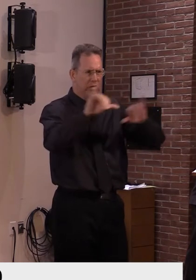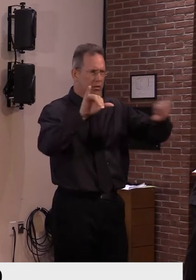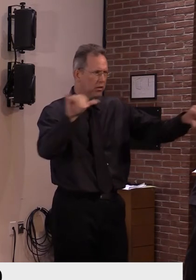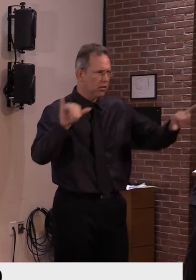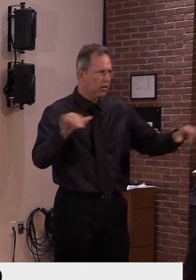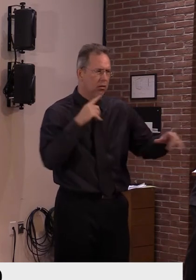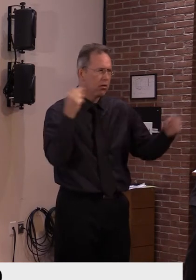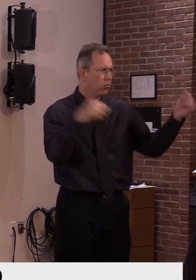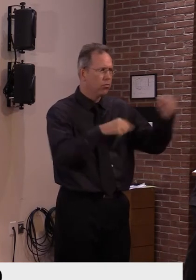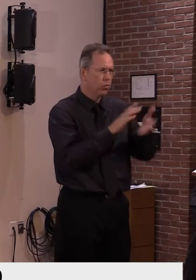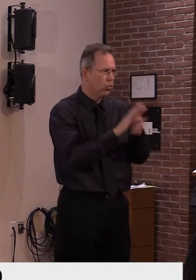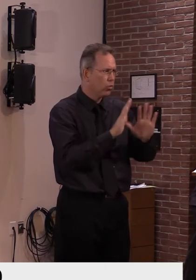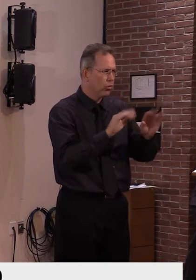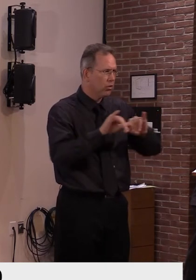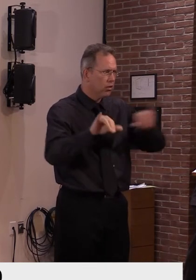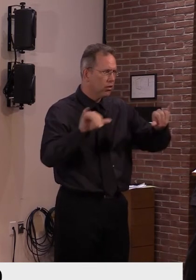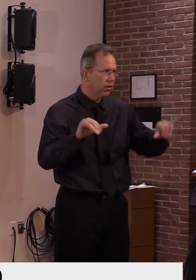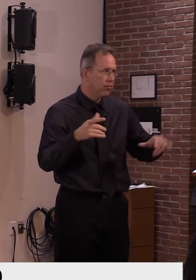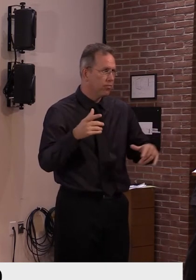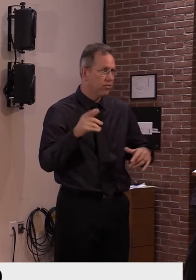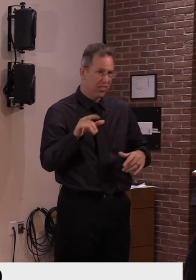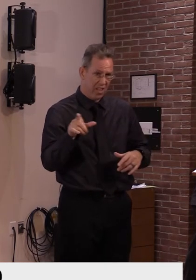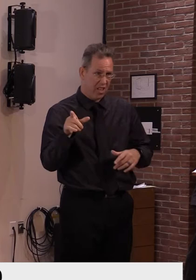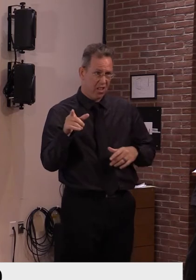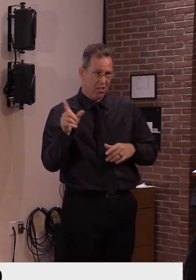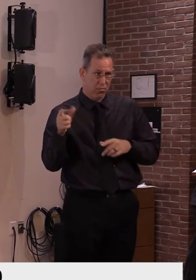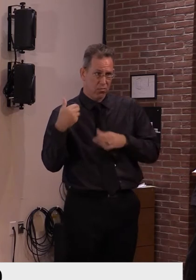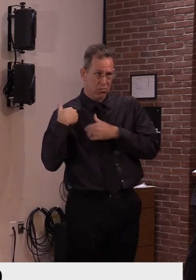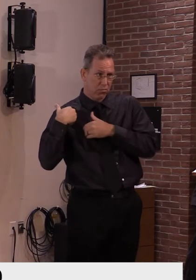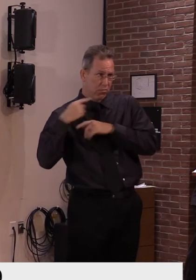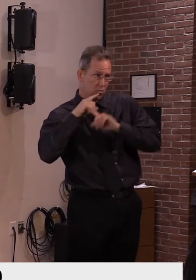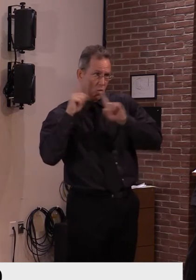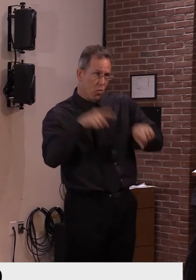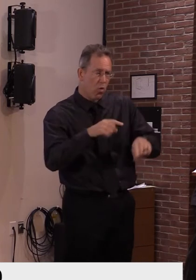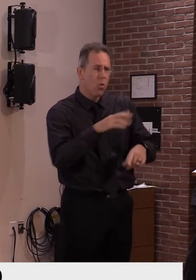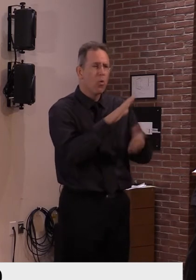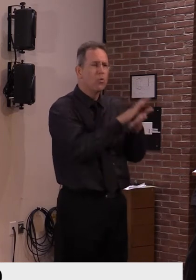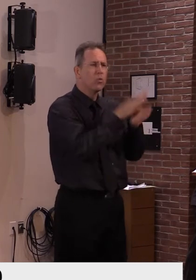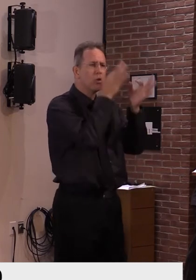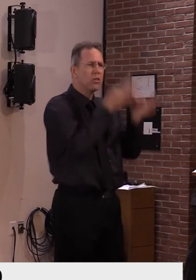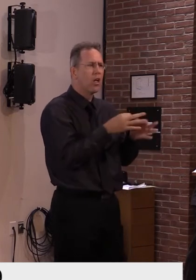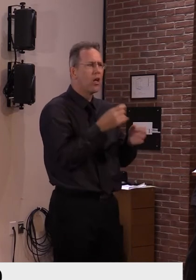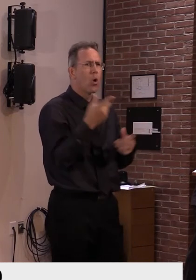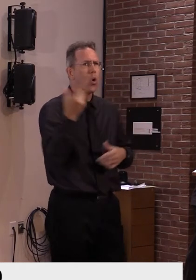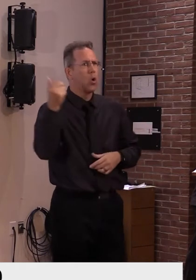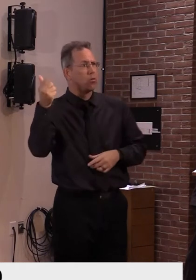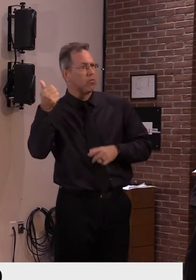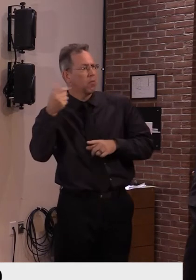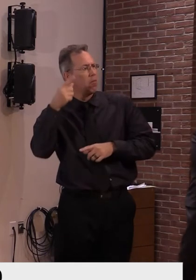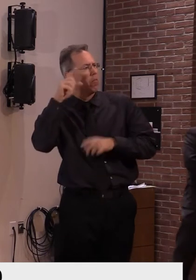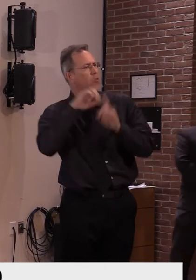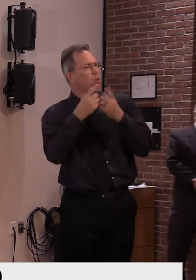the Department of Health or is this a case of someone taking maximum precautions?